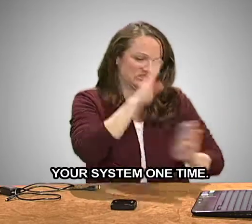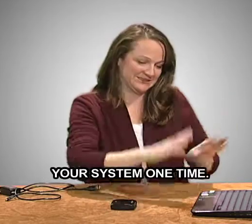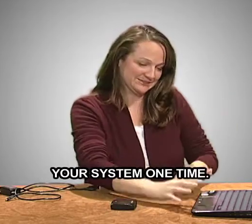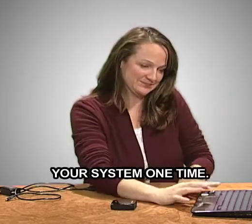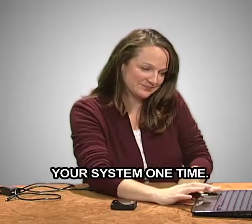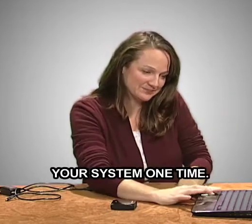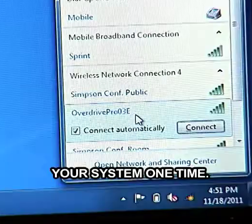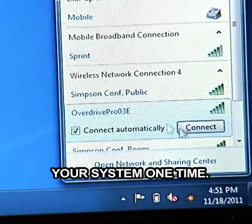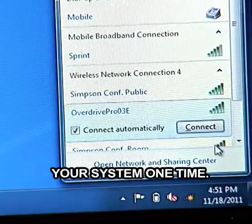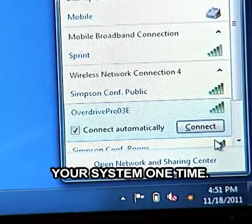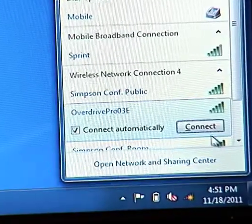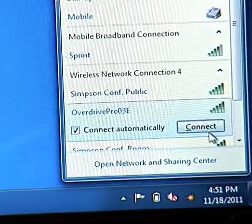system one time.